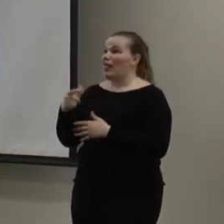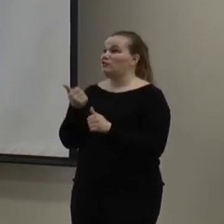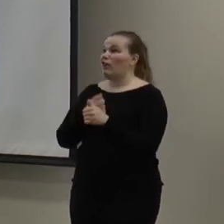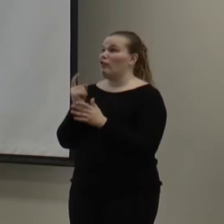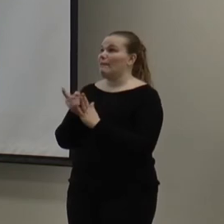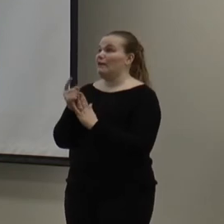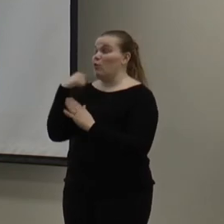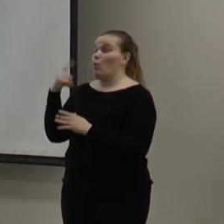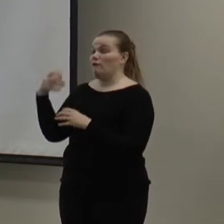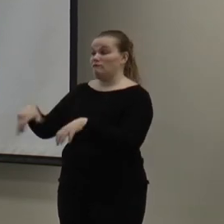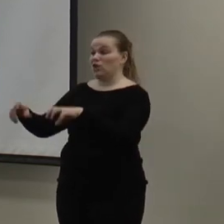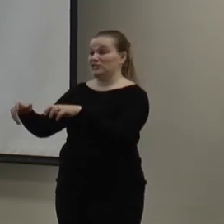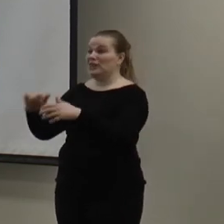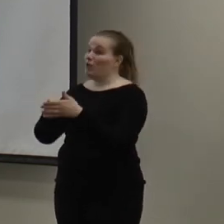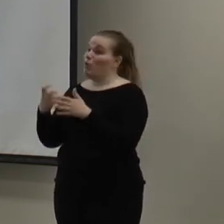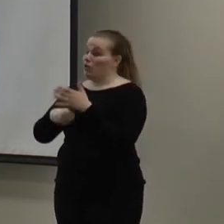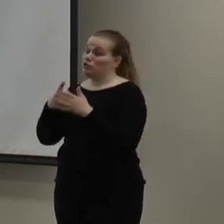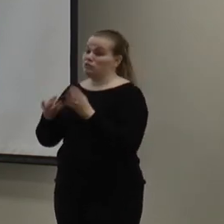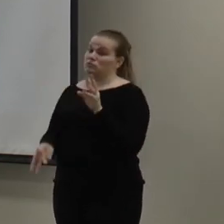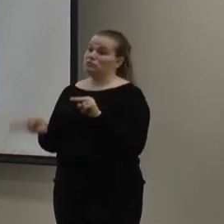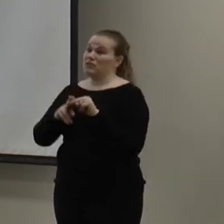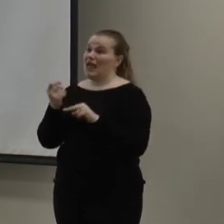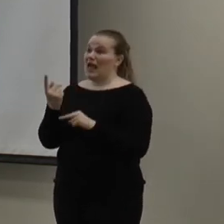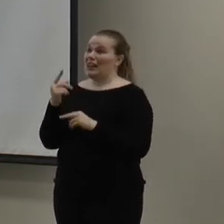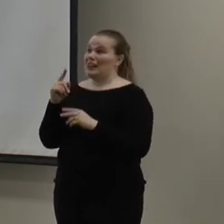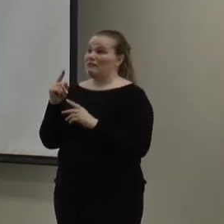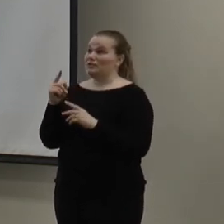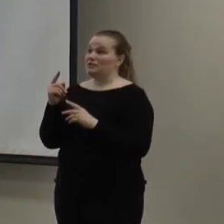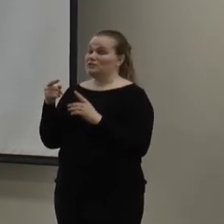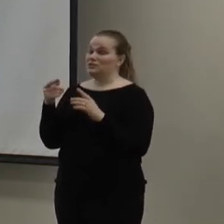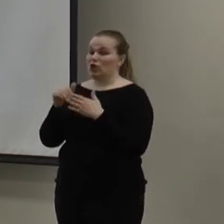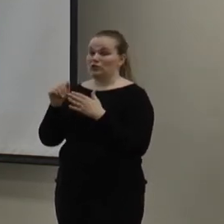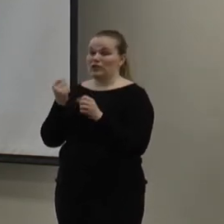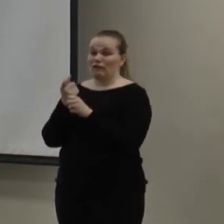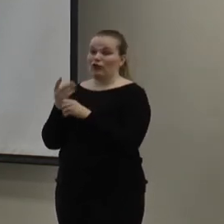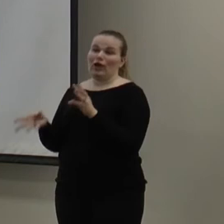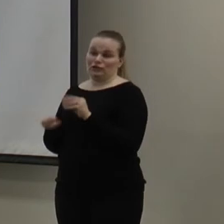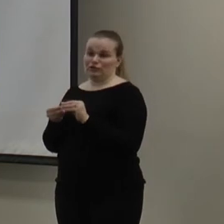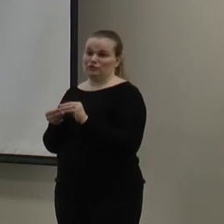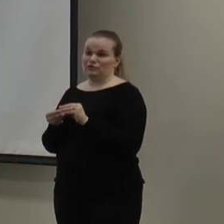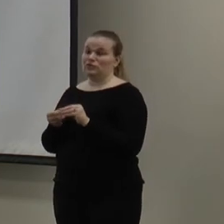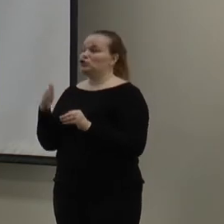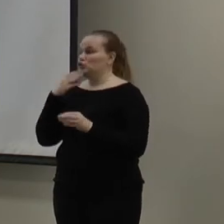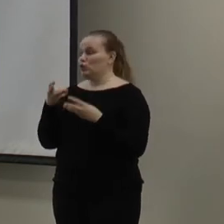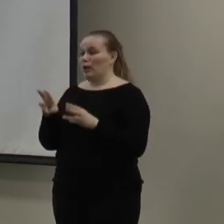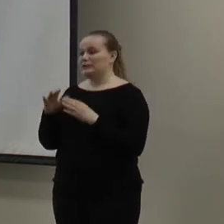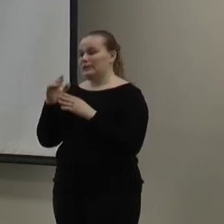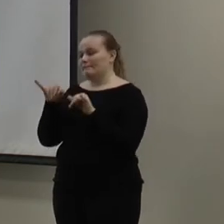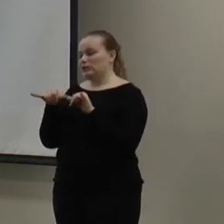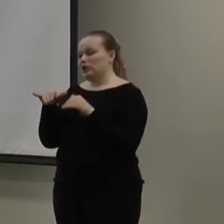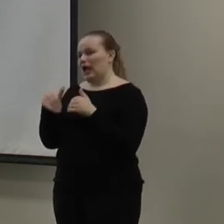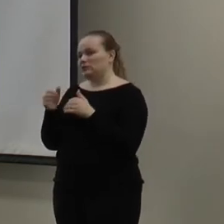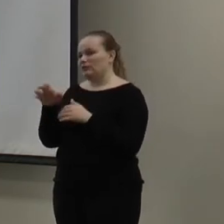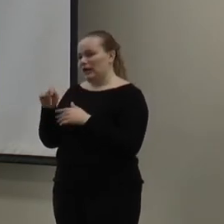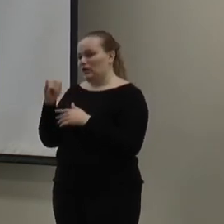for a faucet. And that's going to cost you like $11 per year extra. So it's a great way to, again, and